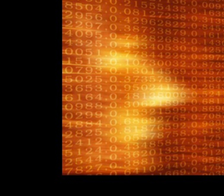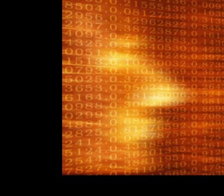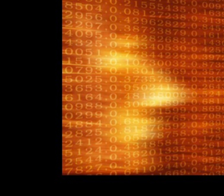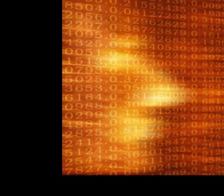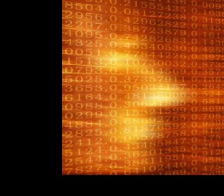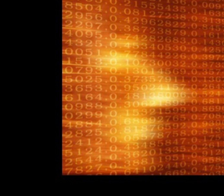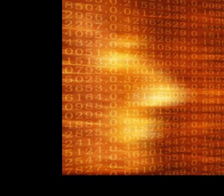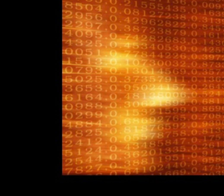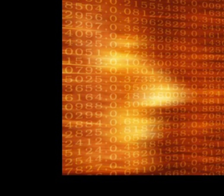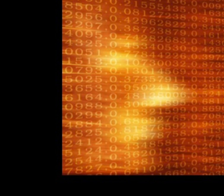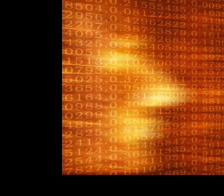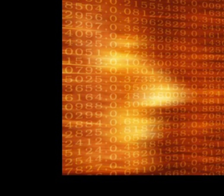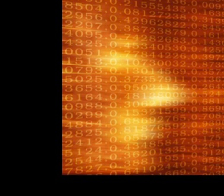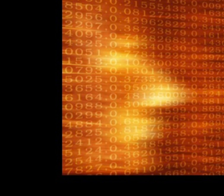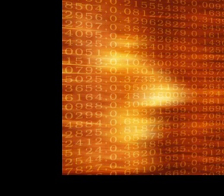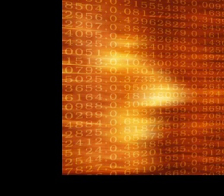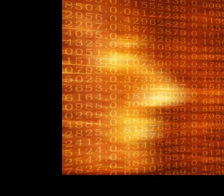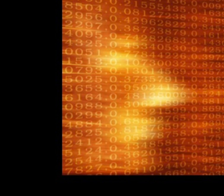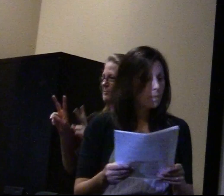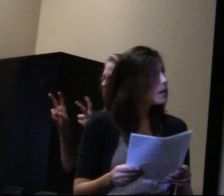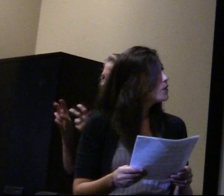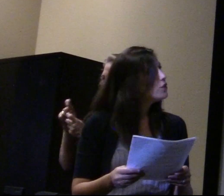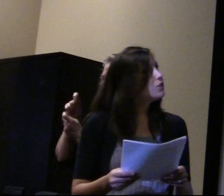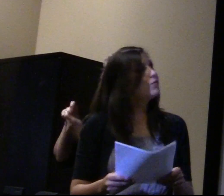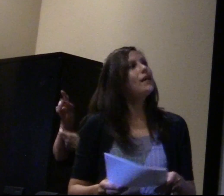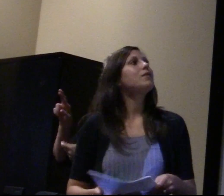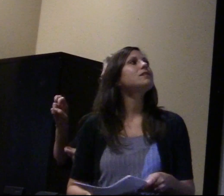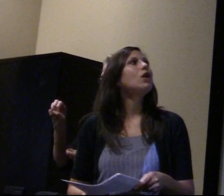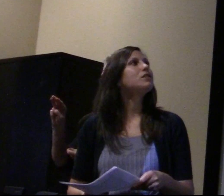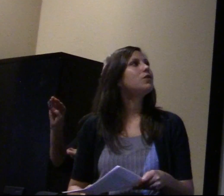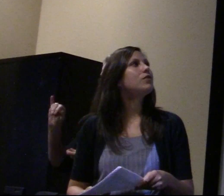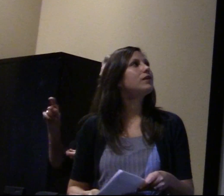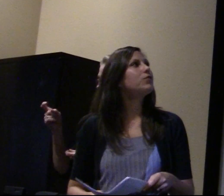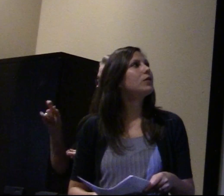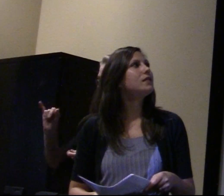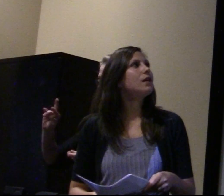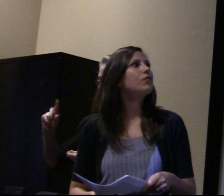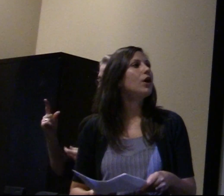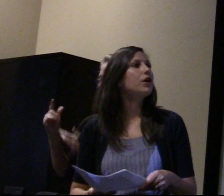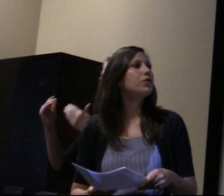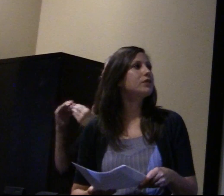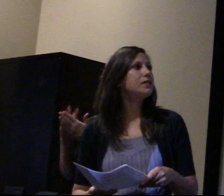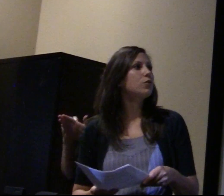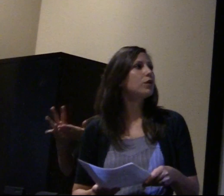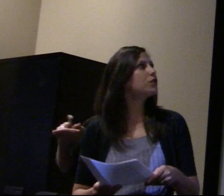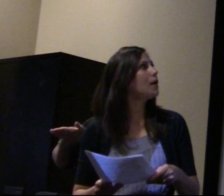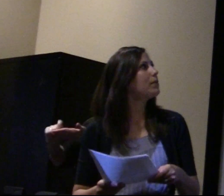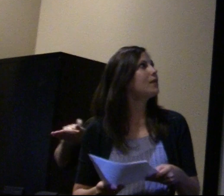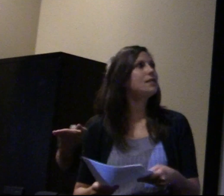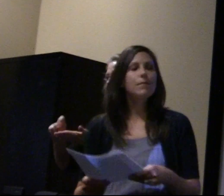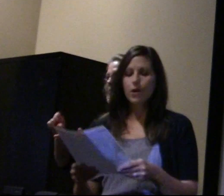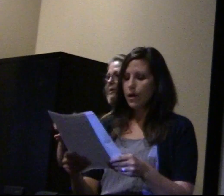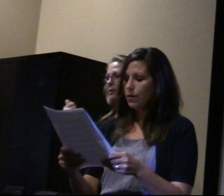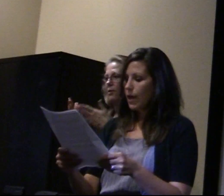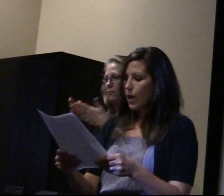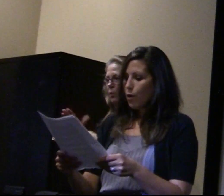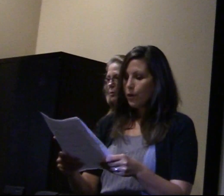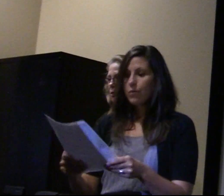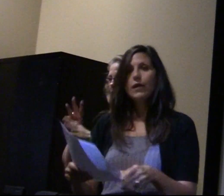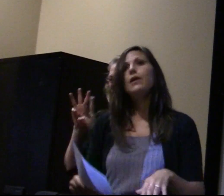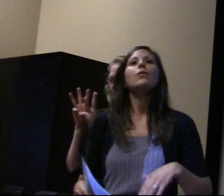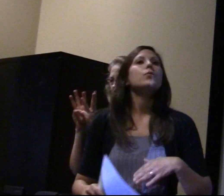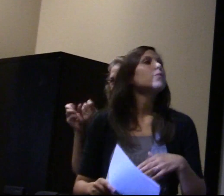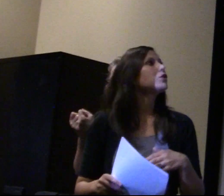compositions, specifically remixing. Student writing was also the focus of our recent workshop in the DWRL,